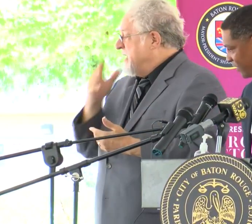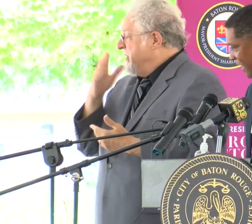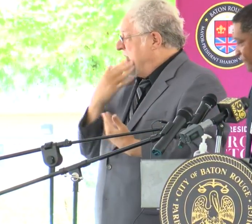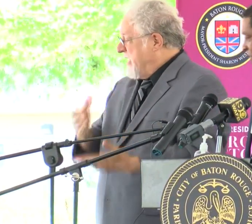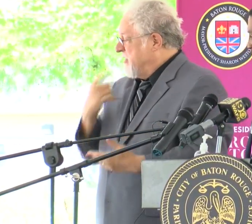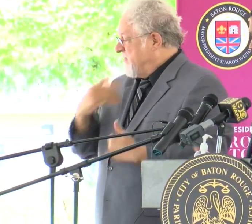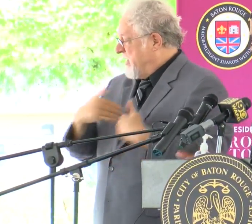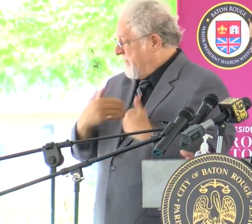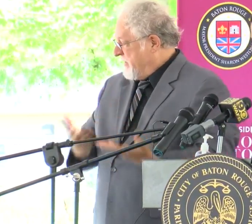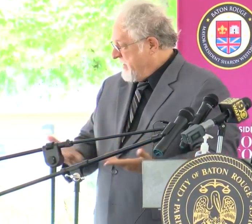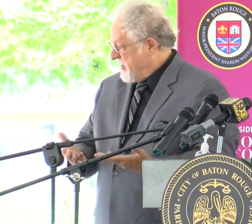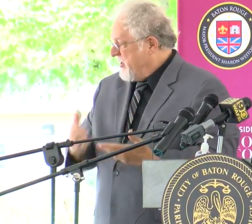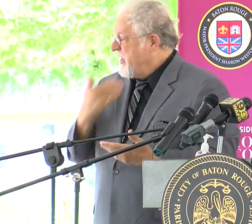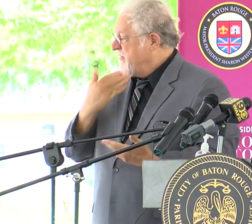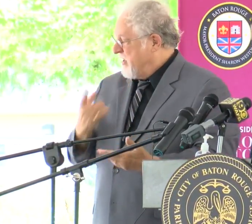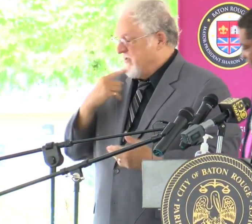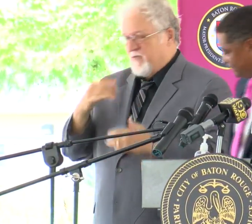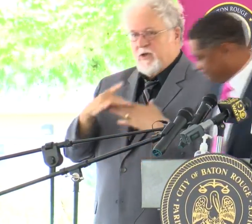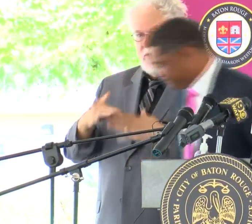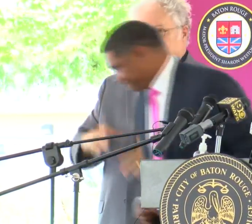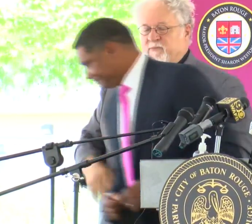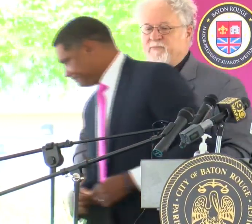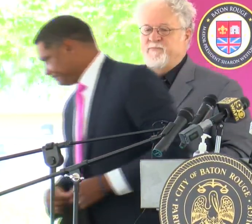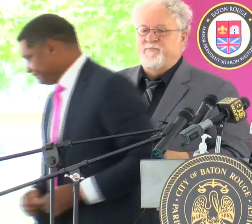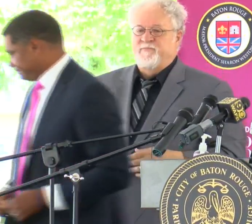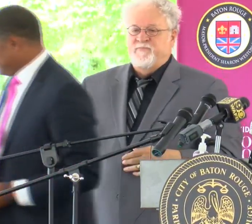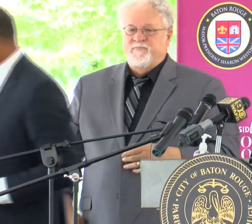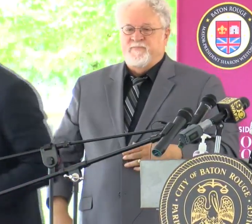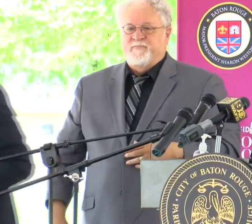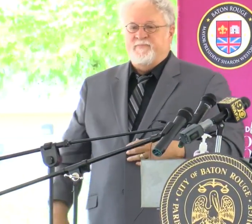thank you for having me here, and thank you for your leadership. Thank you.